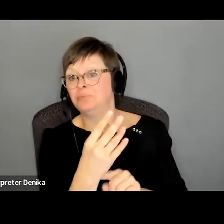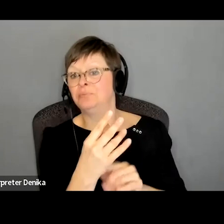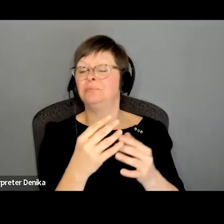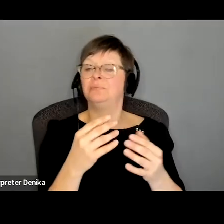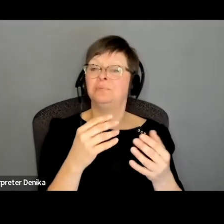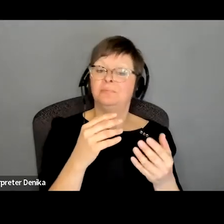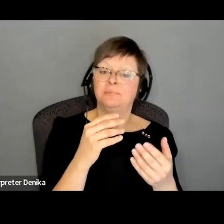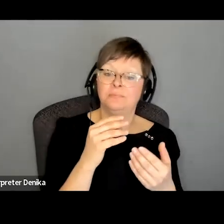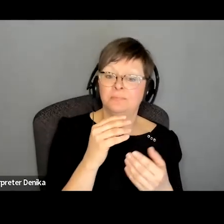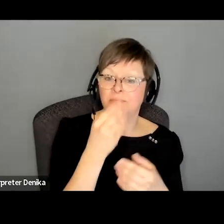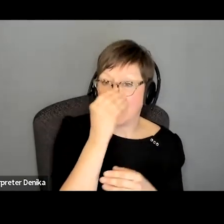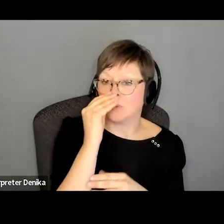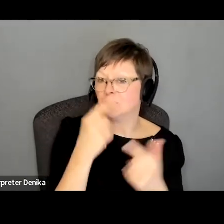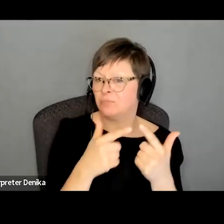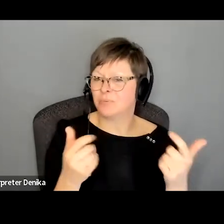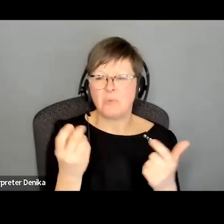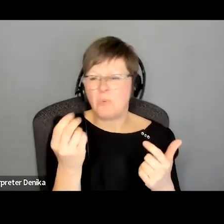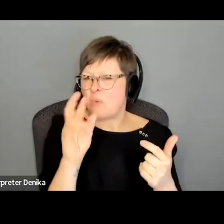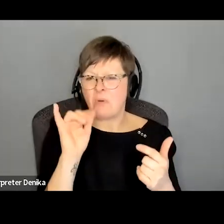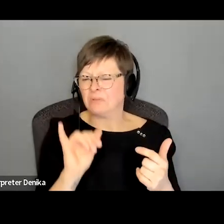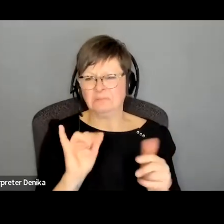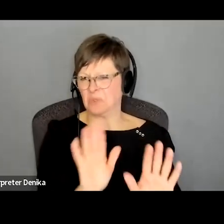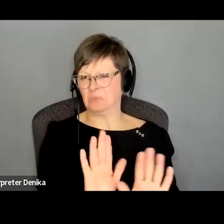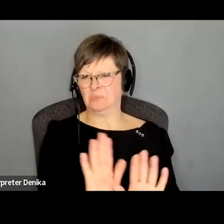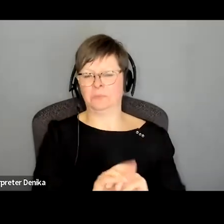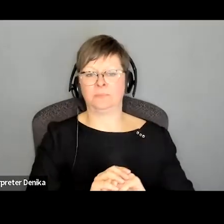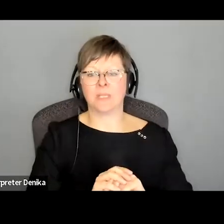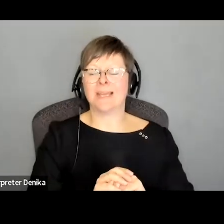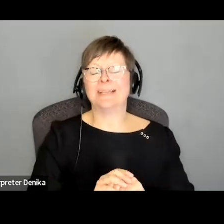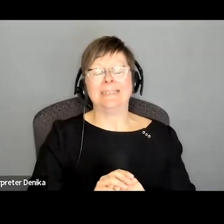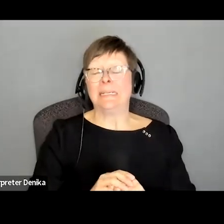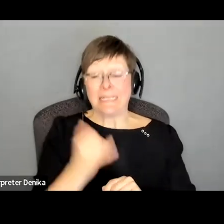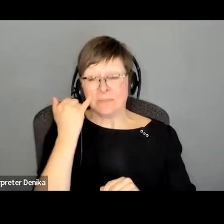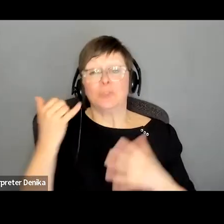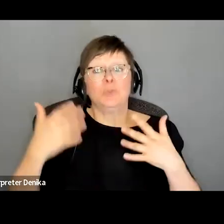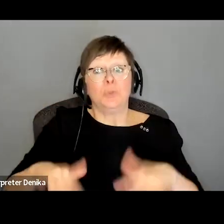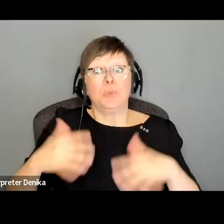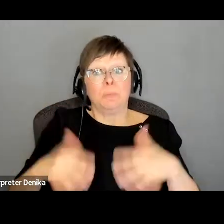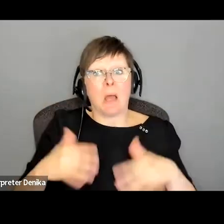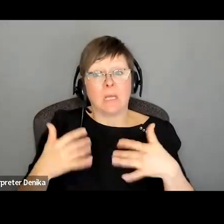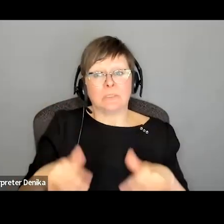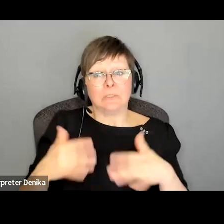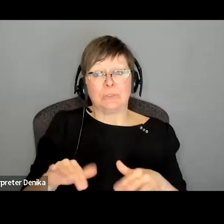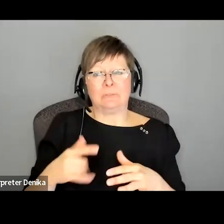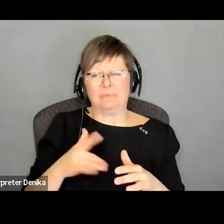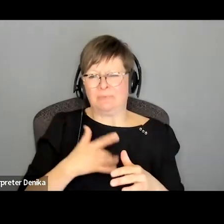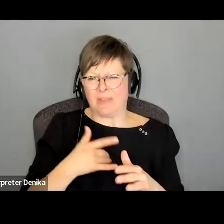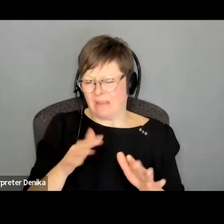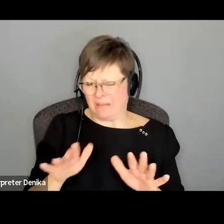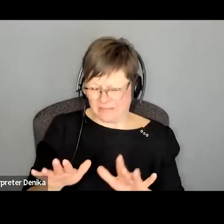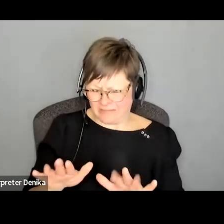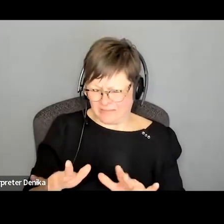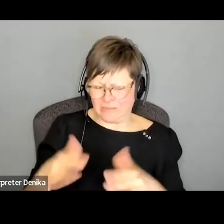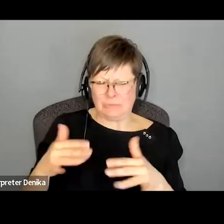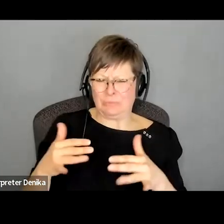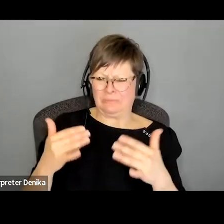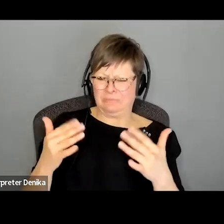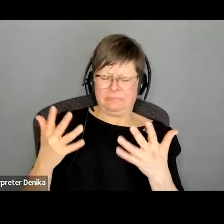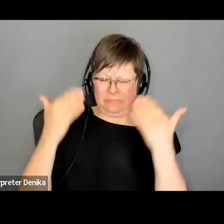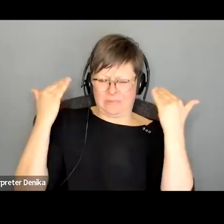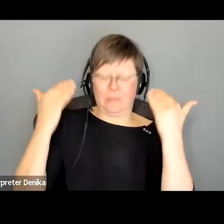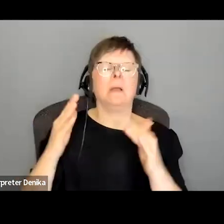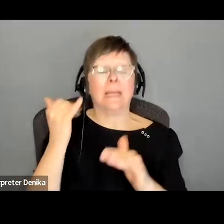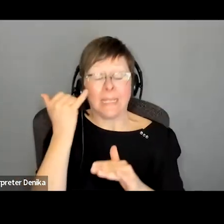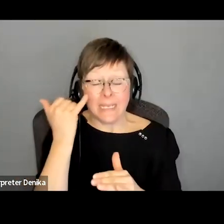distracting um too much is distracting but a little bit is okay i think if you're seeing